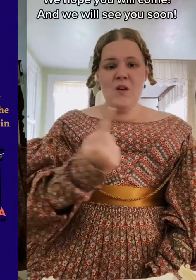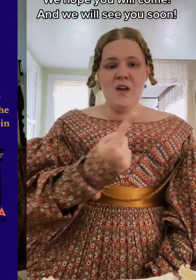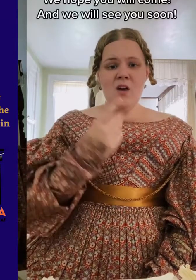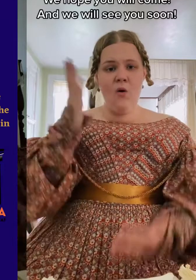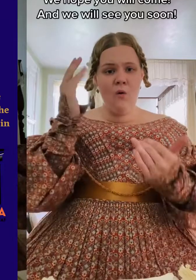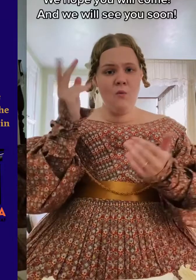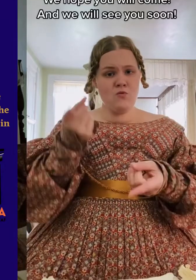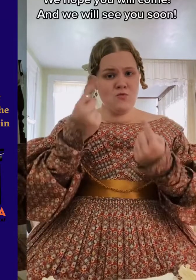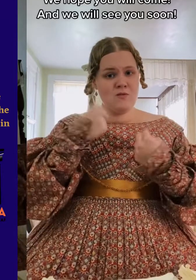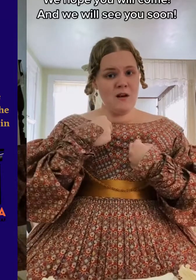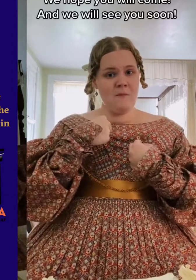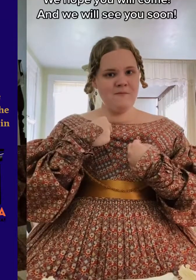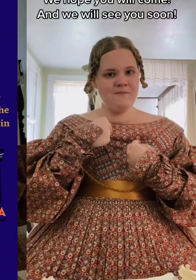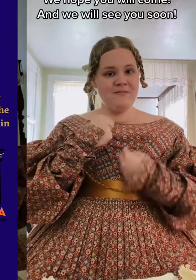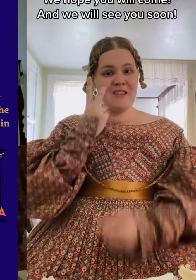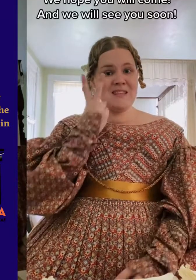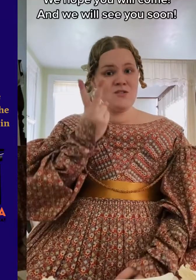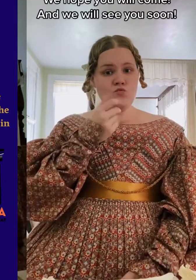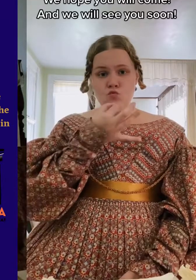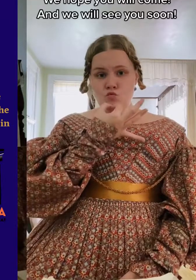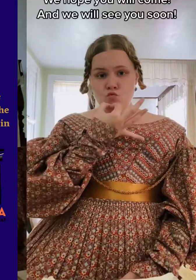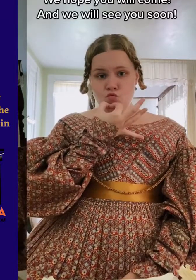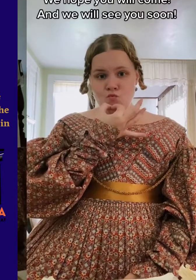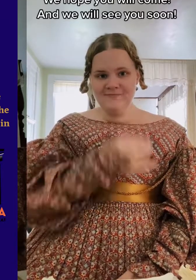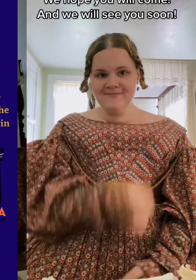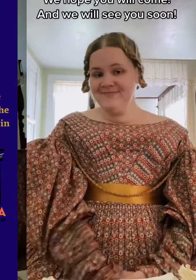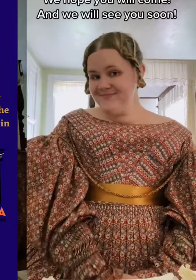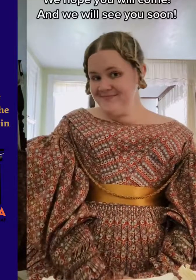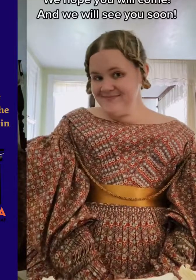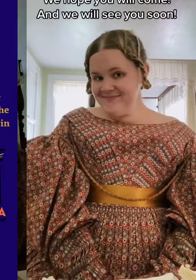We hope you will come, and we will see you soon!